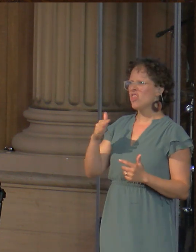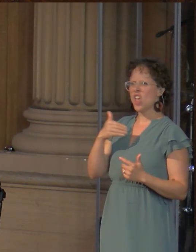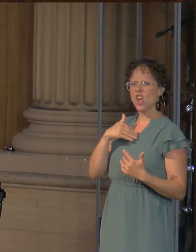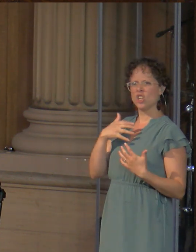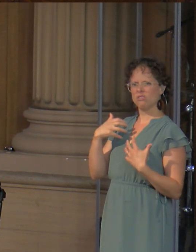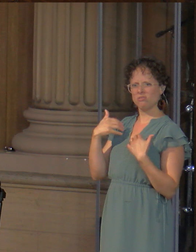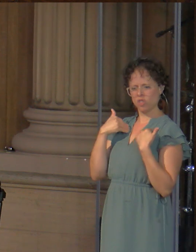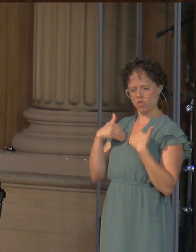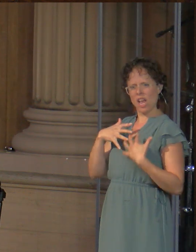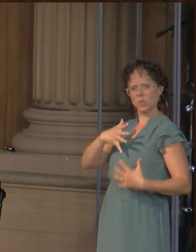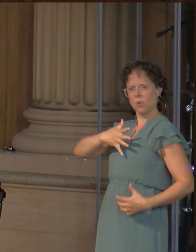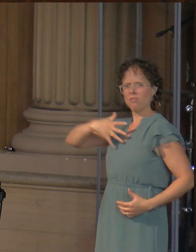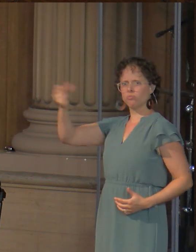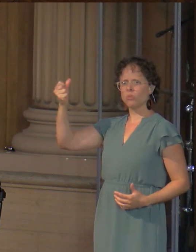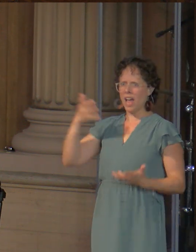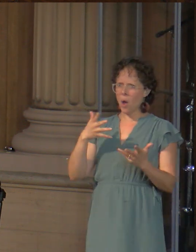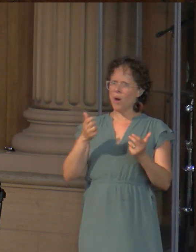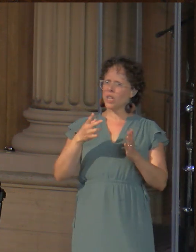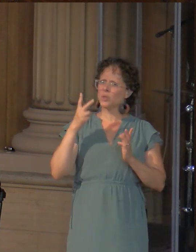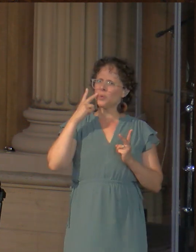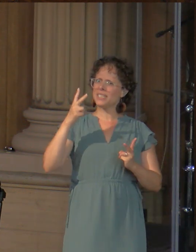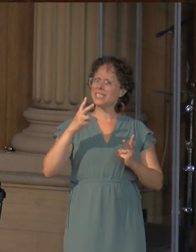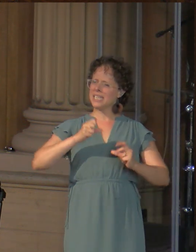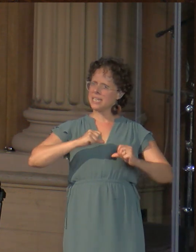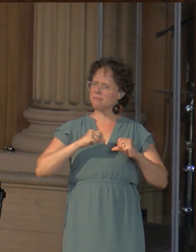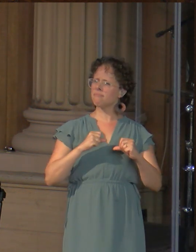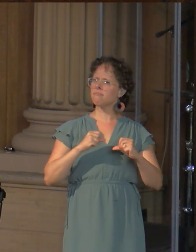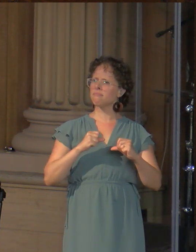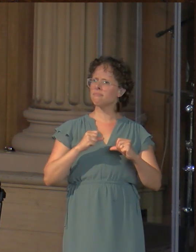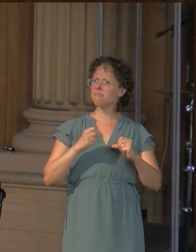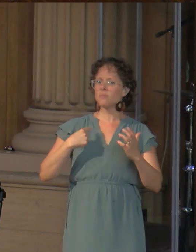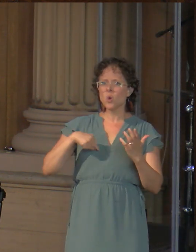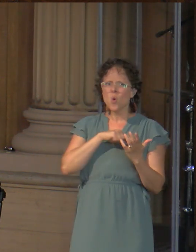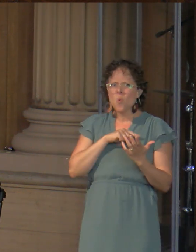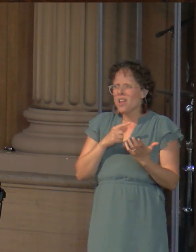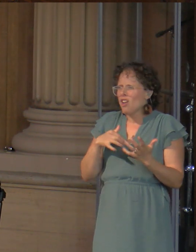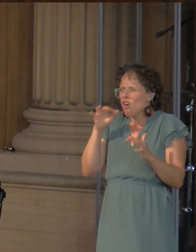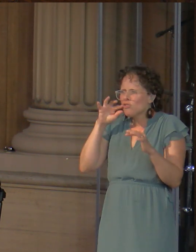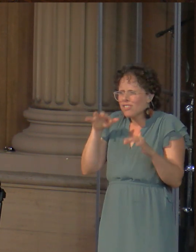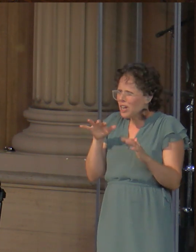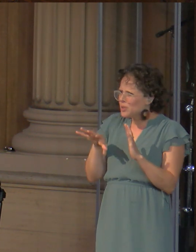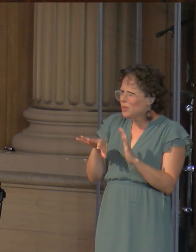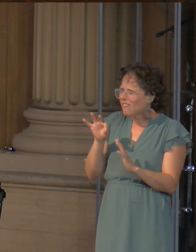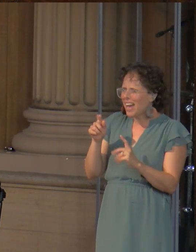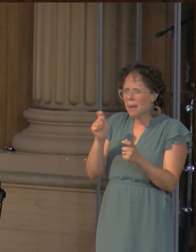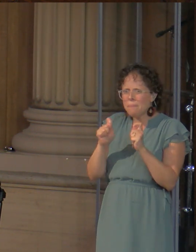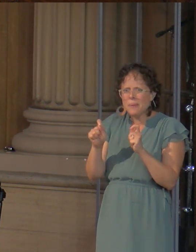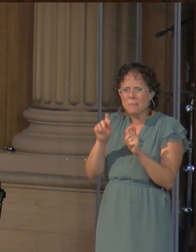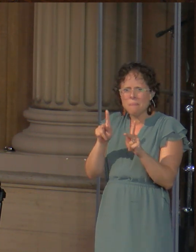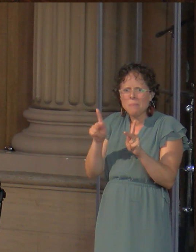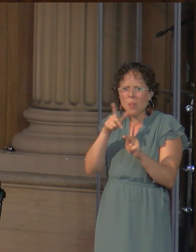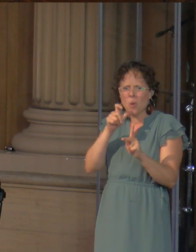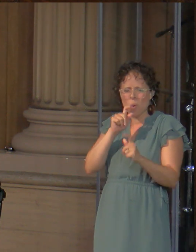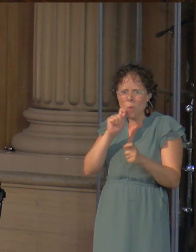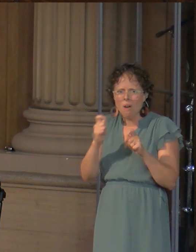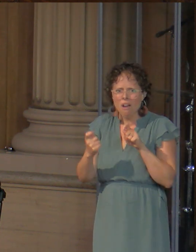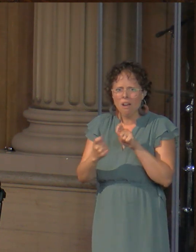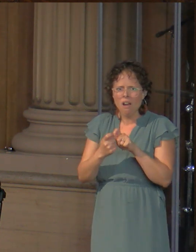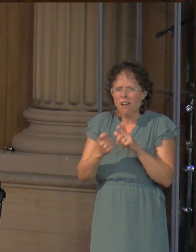We laugh at honor and are shocked to find traitors in our midst. We castrate and bid the geldings be fruitful.